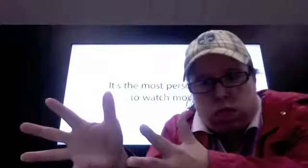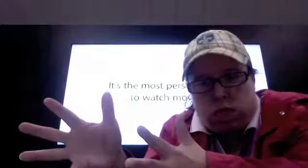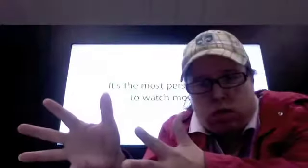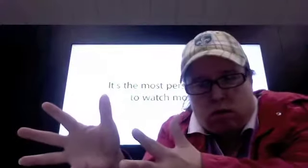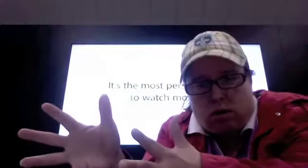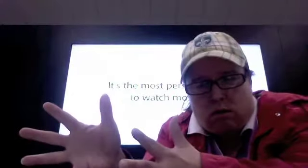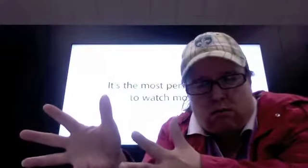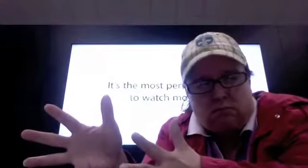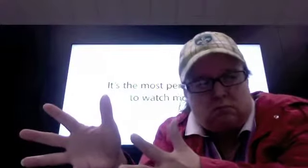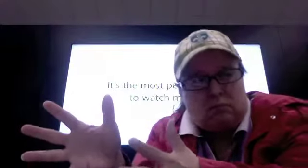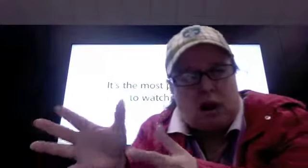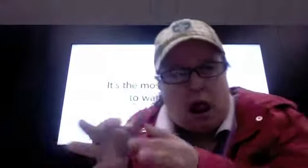I like it. I do this. I'm